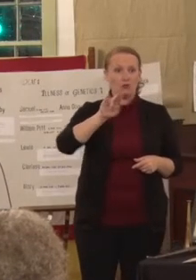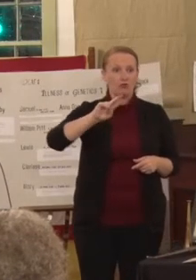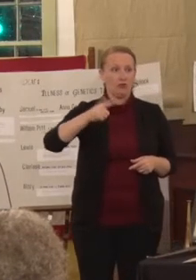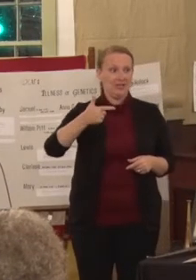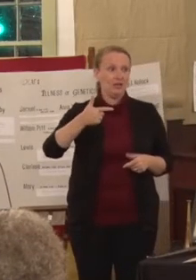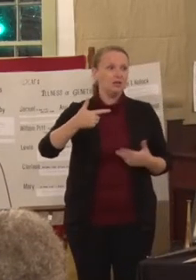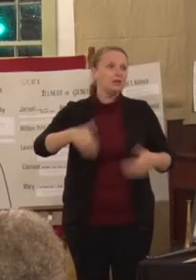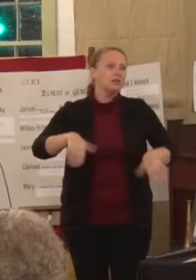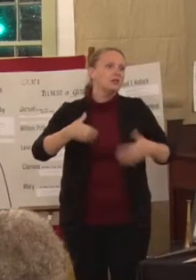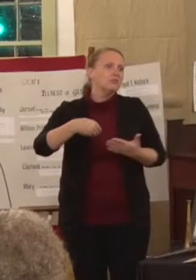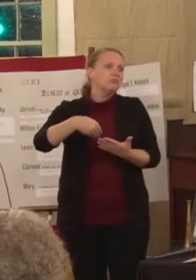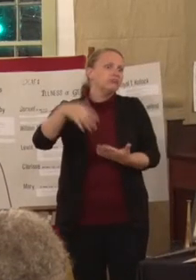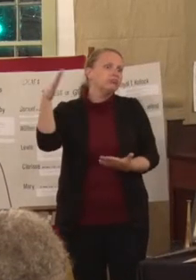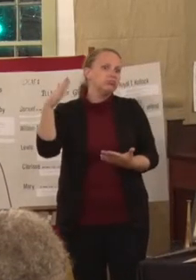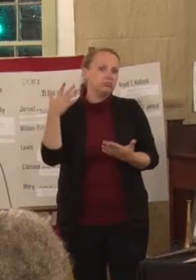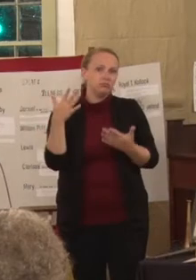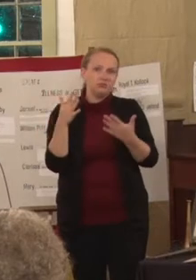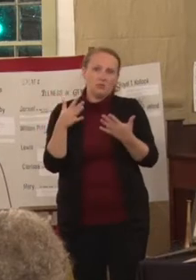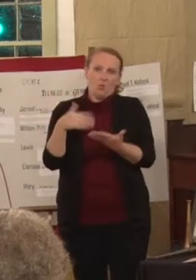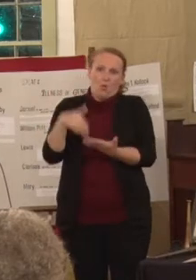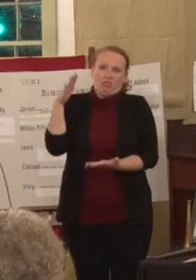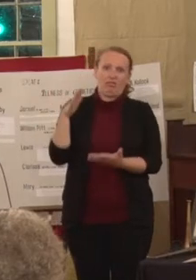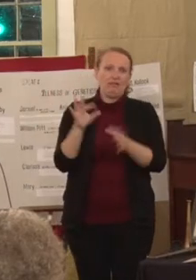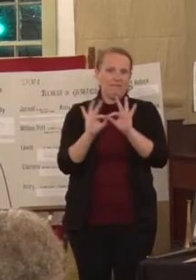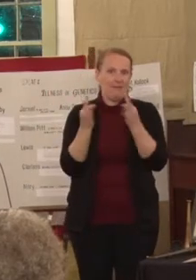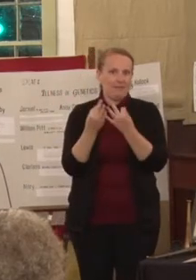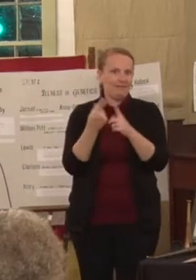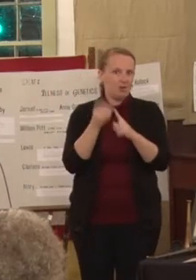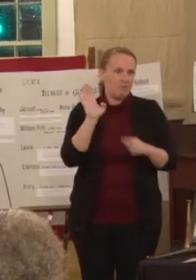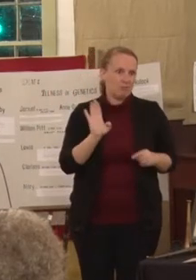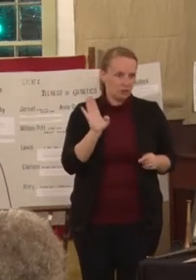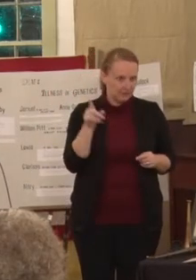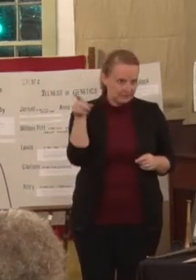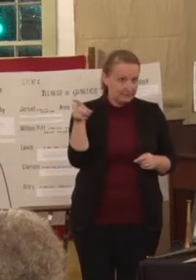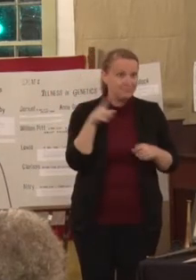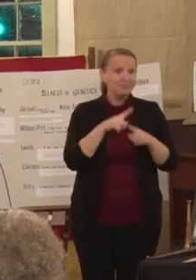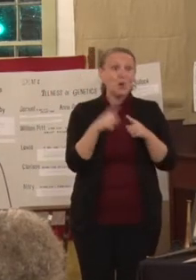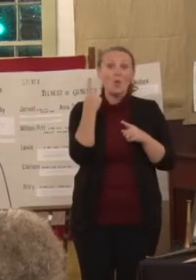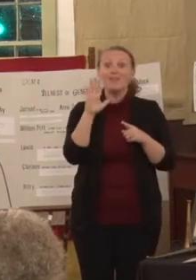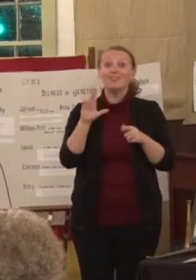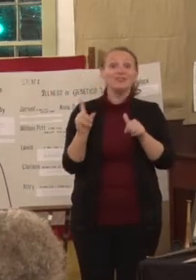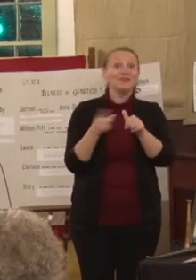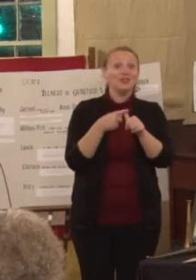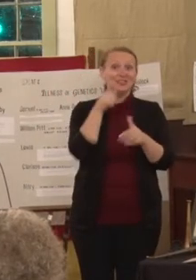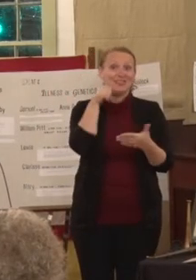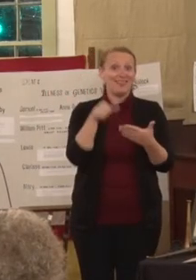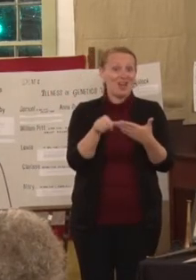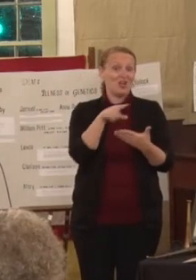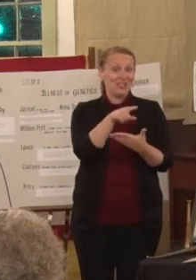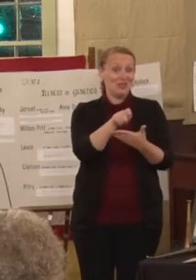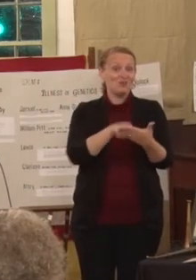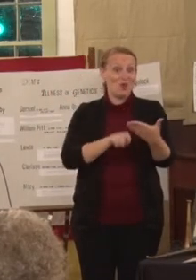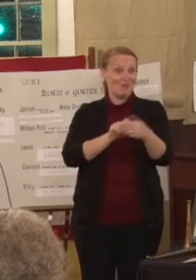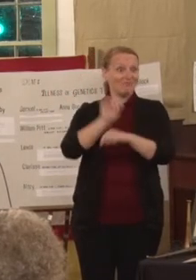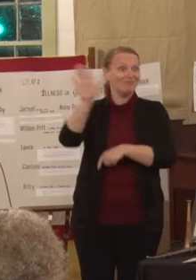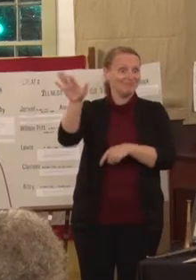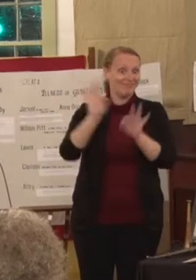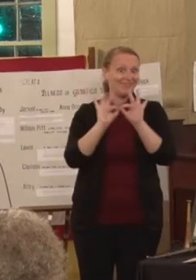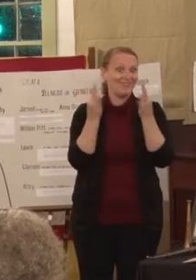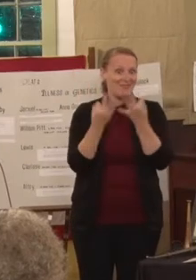this is one of his first letters that he ever wrote. But at the bottom, it's got a lot of